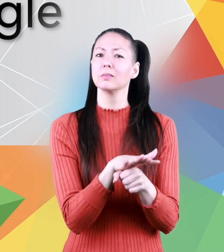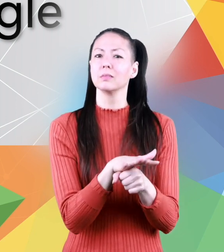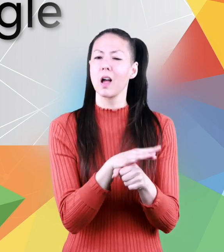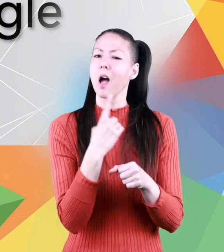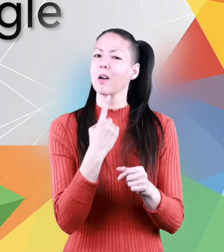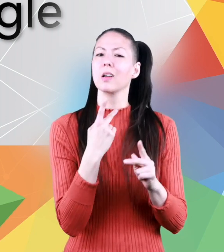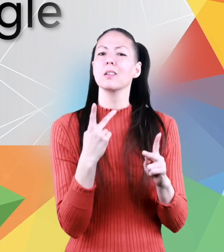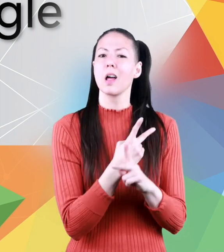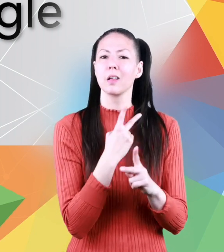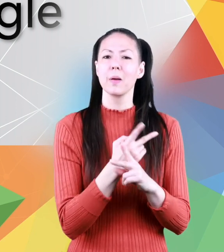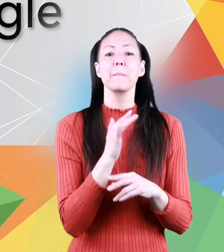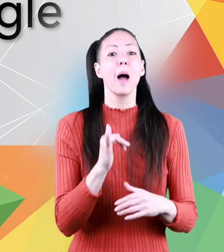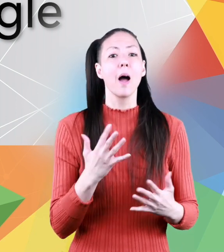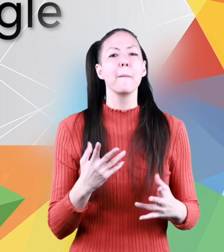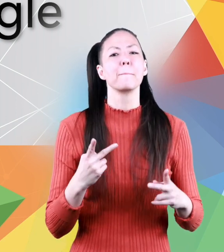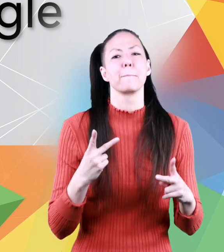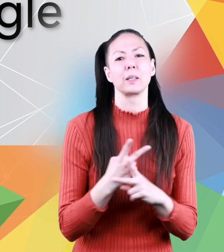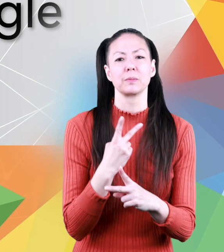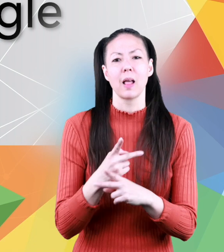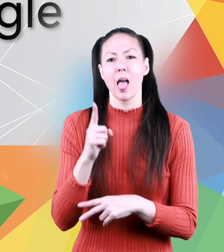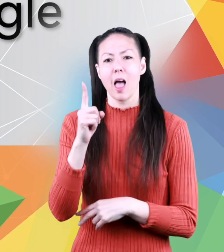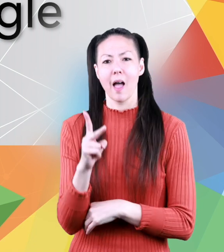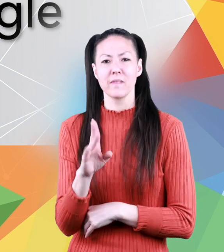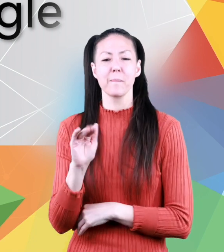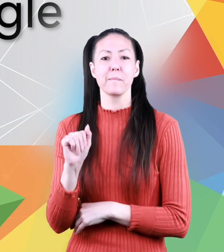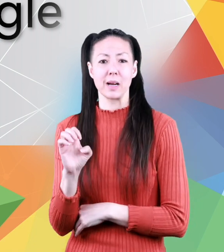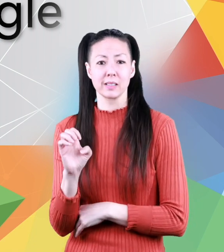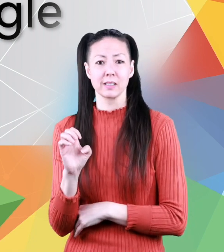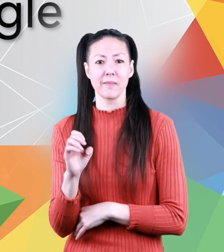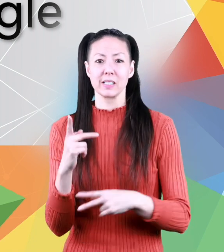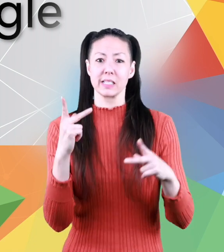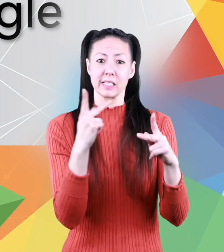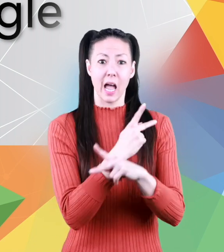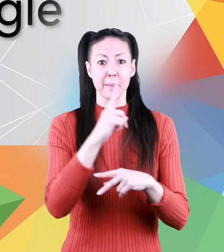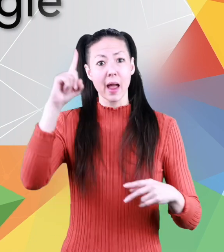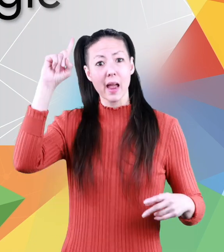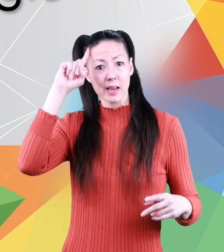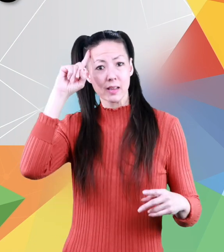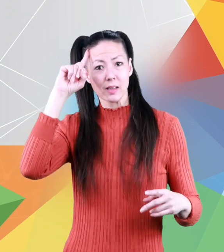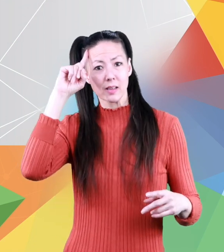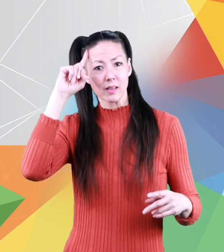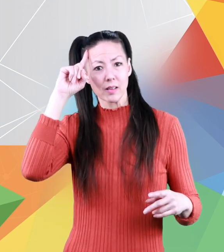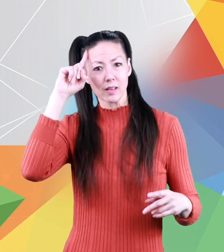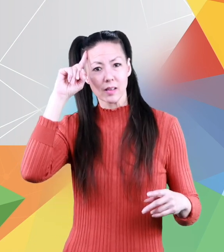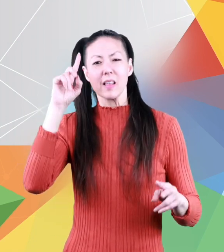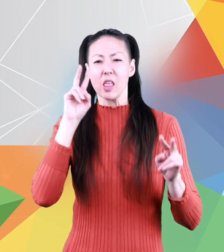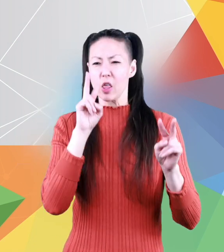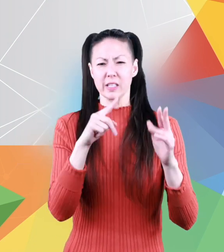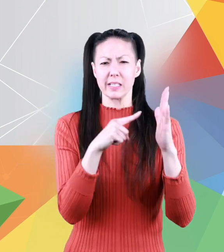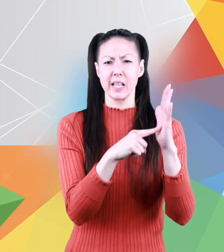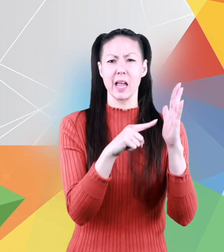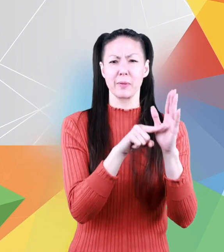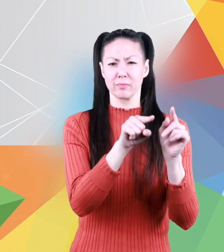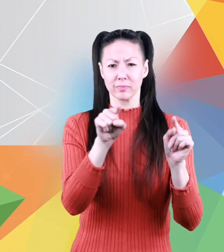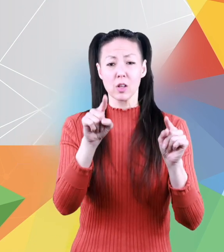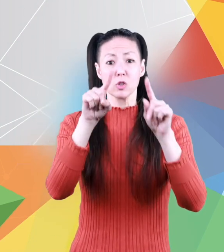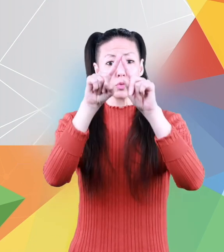is always calculated by multiplying half the base times its height check out these examples this triangle